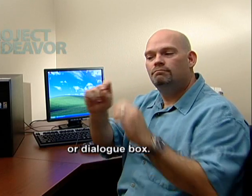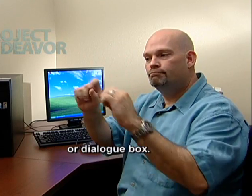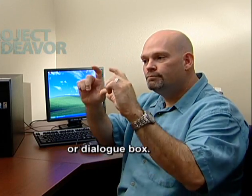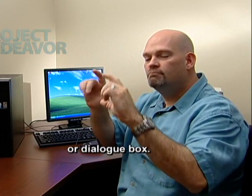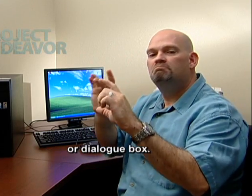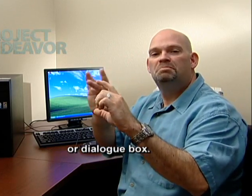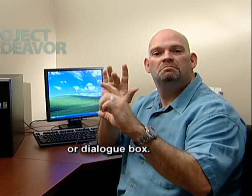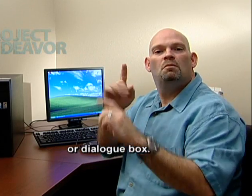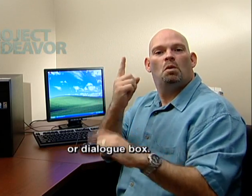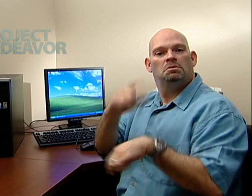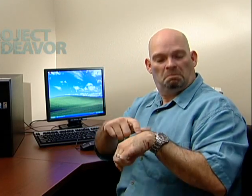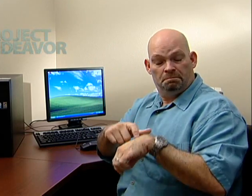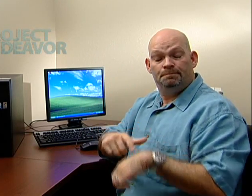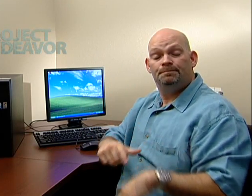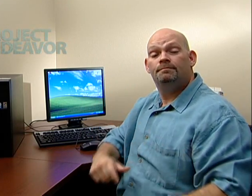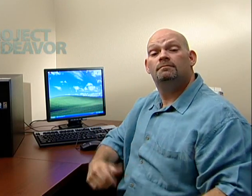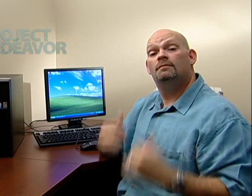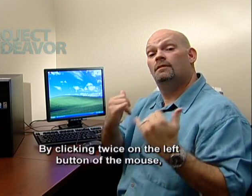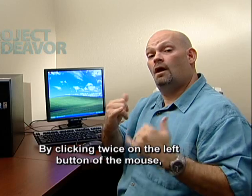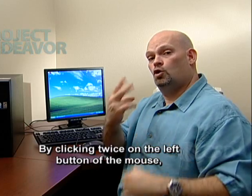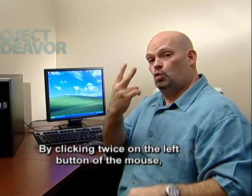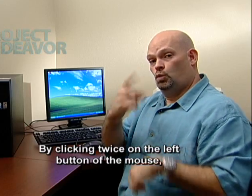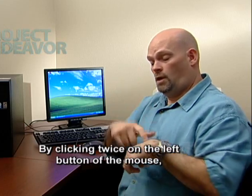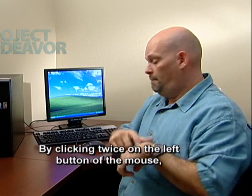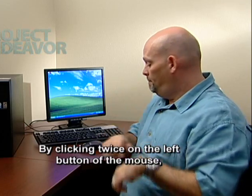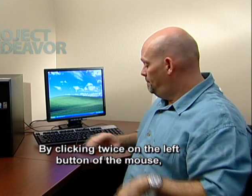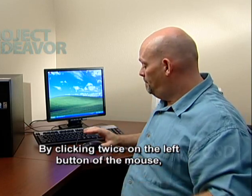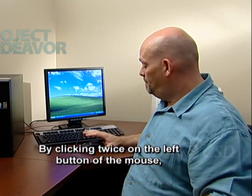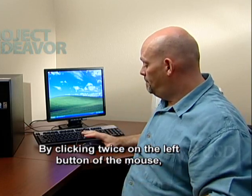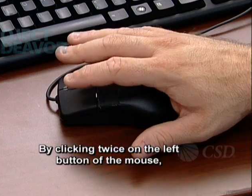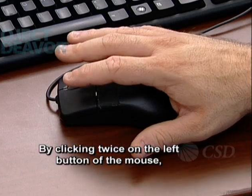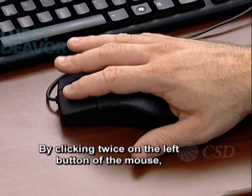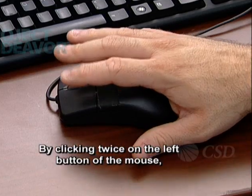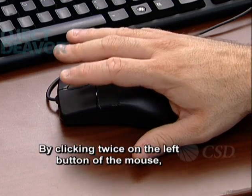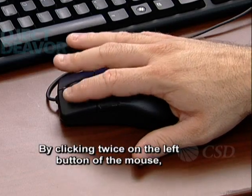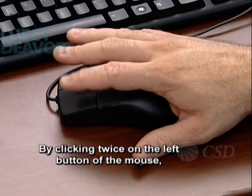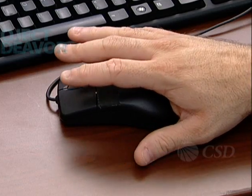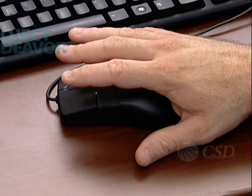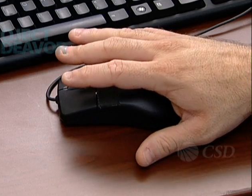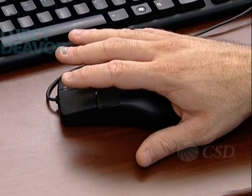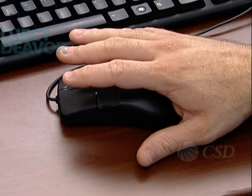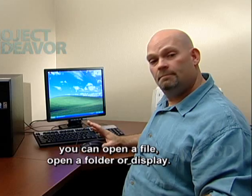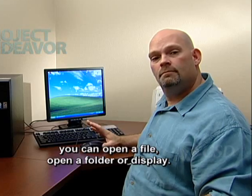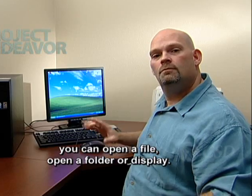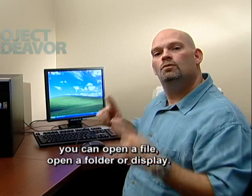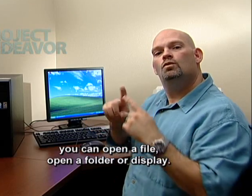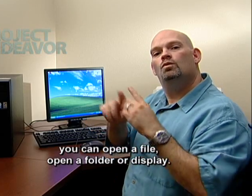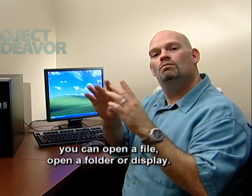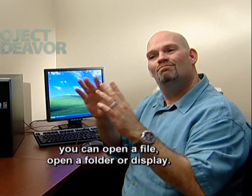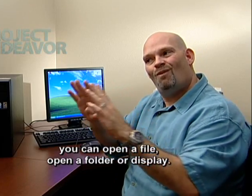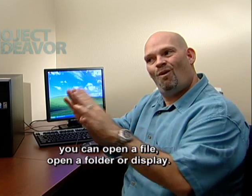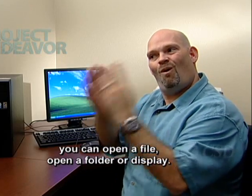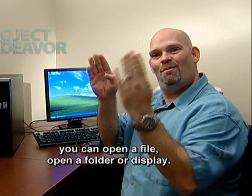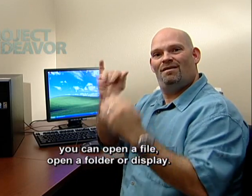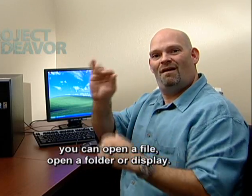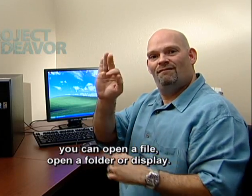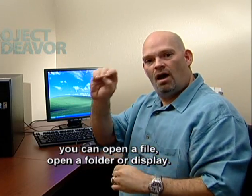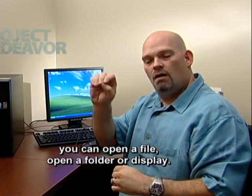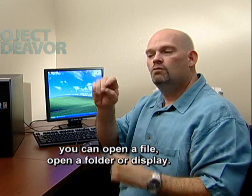or dialog box. By clicking twice on the left button of the mouse, you can open a file, open a folder, or